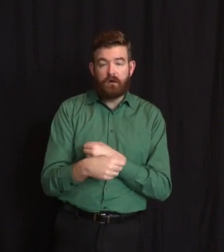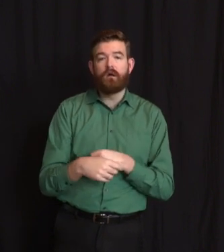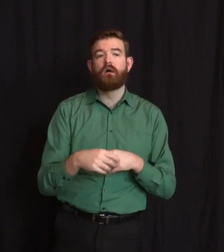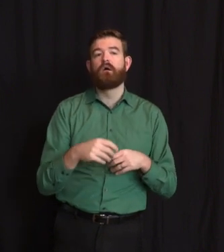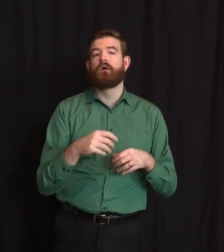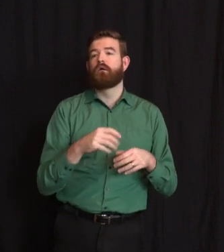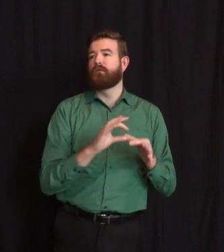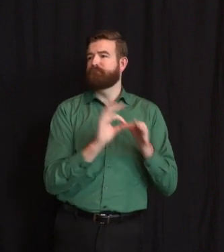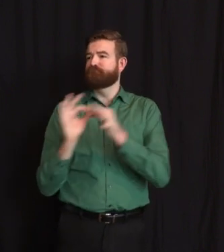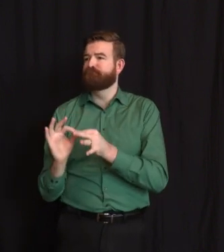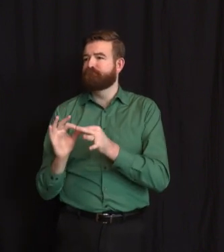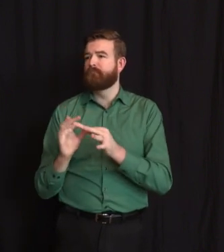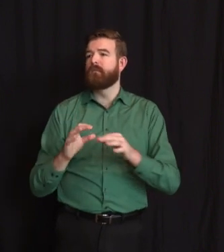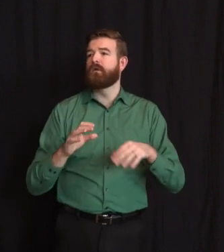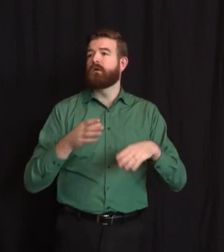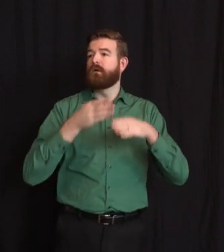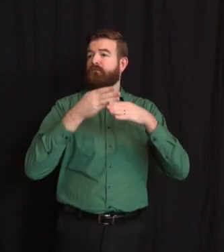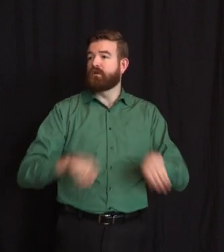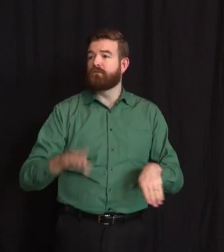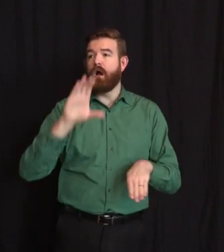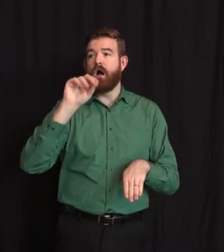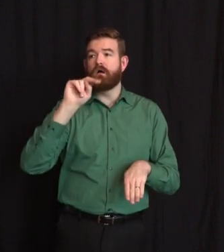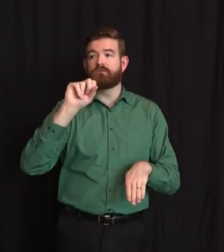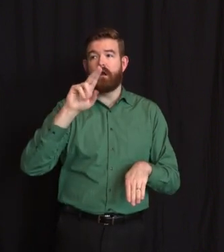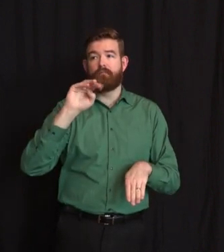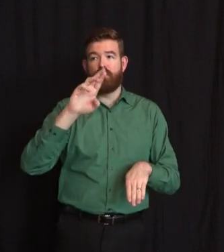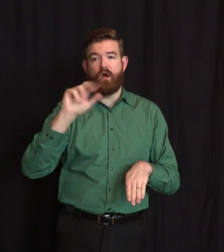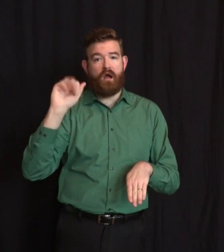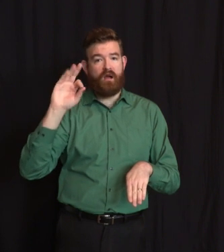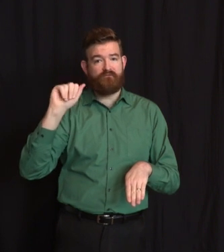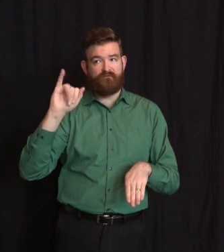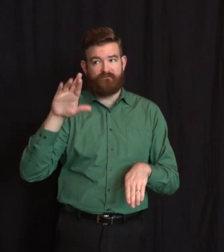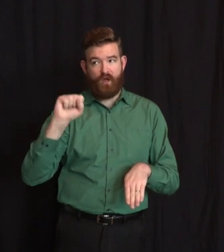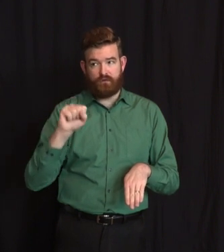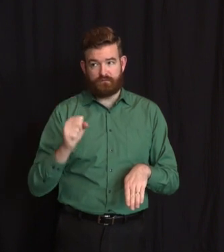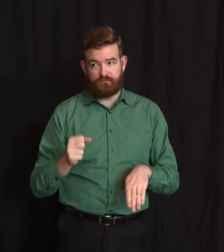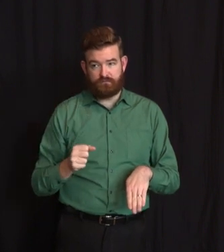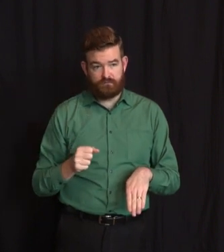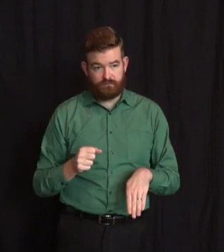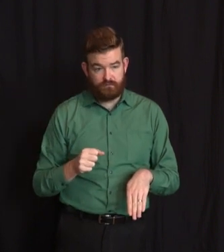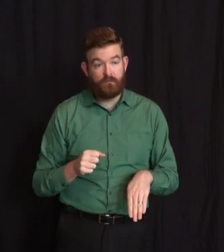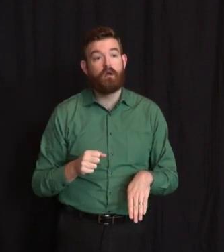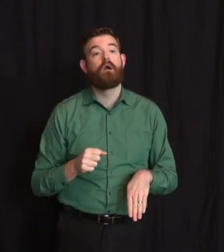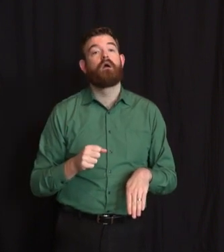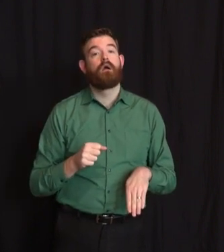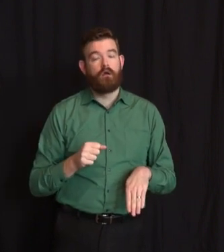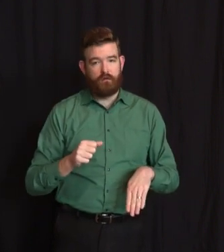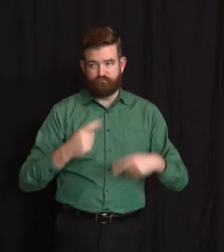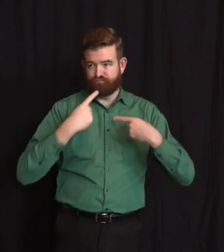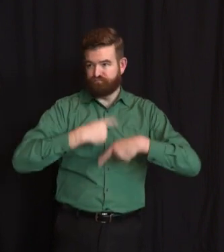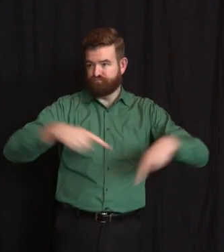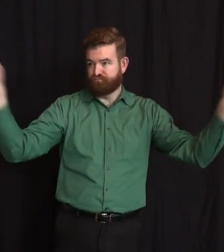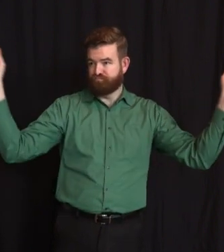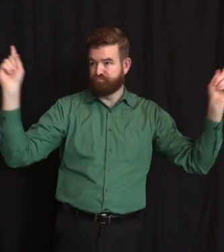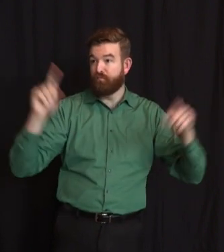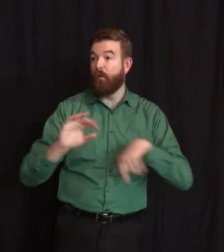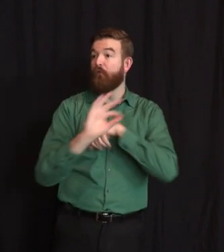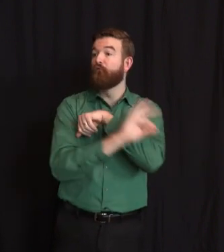licensed physicians. And doing this, New Jersey is the first state to begin fully tapping the tremendous wealth of an international